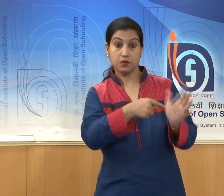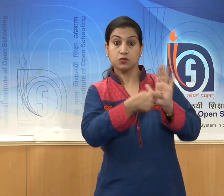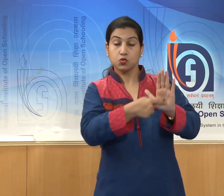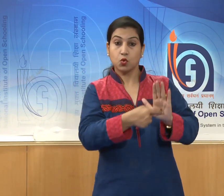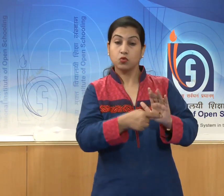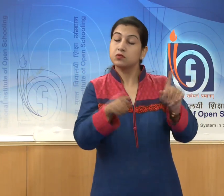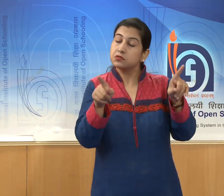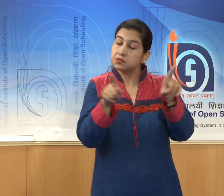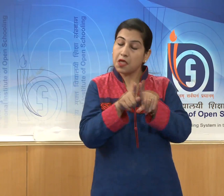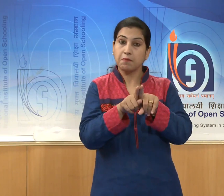quality.